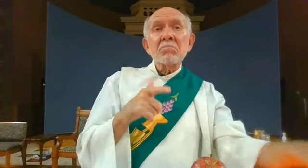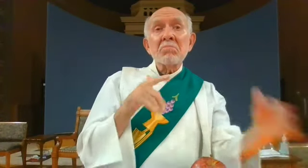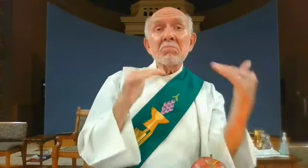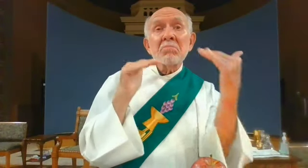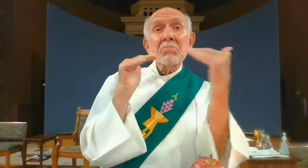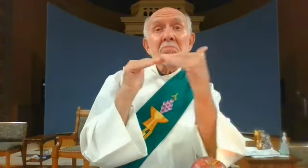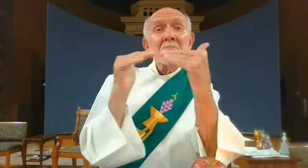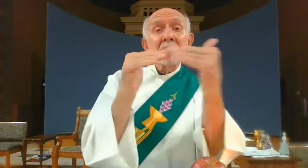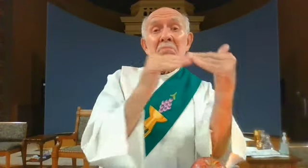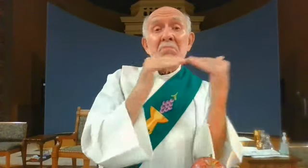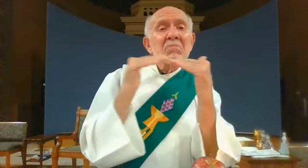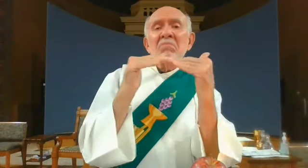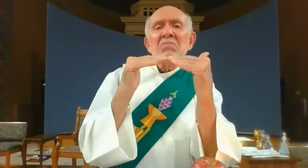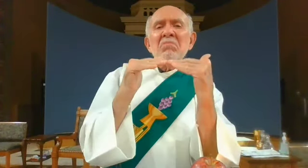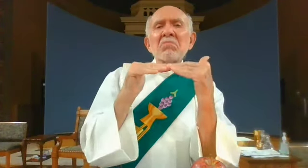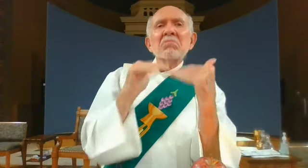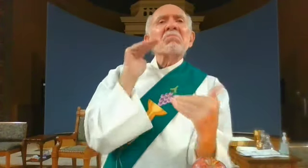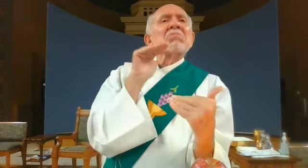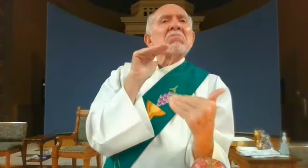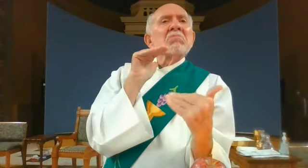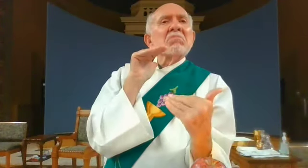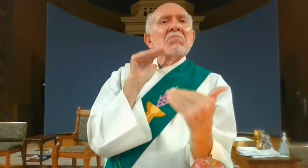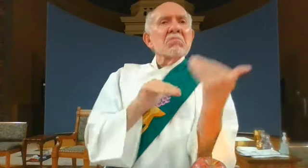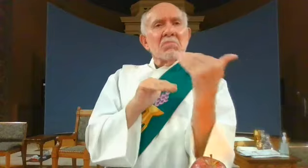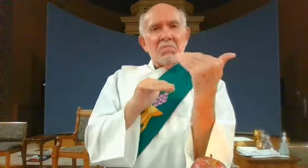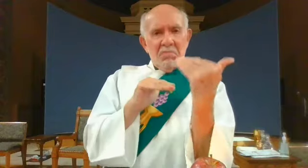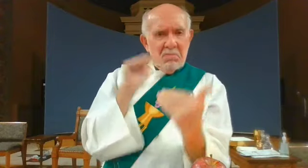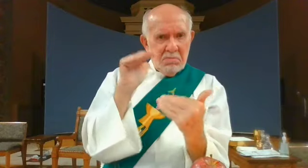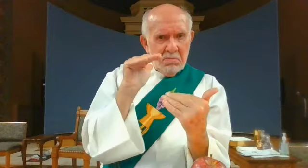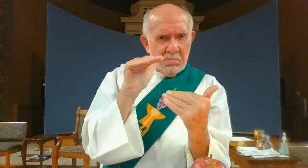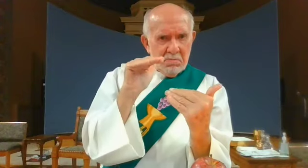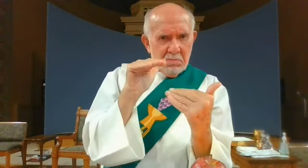injustice no I'm better no they're better no I'm better